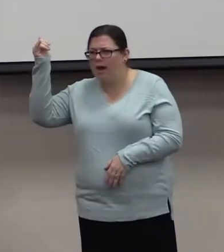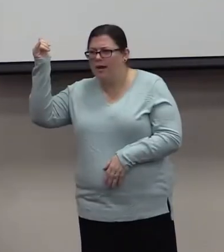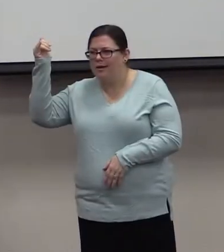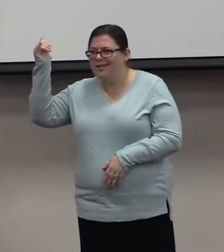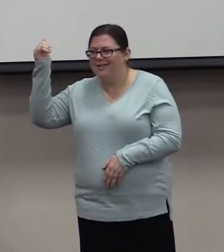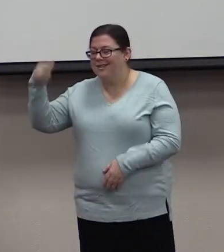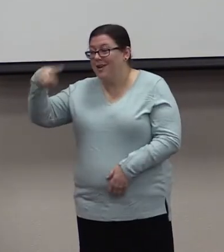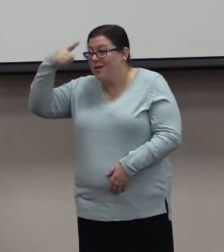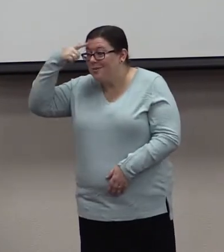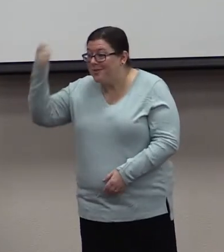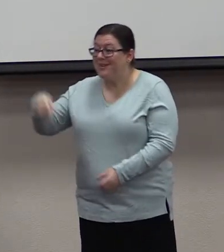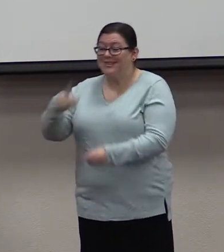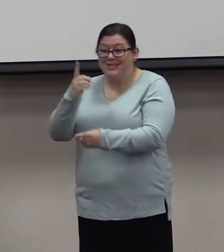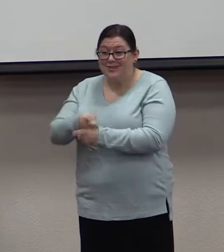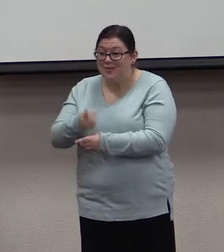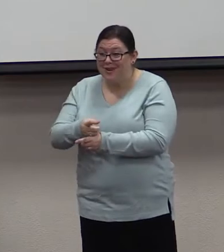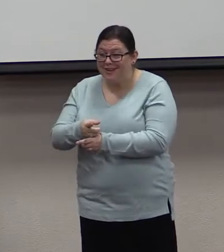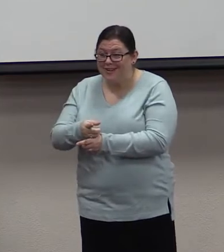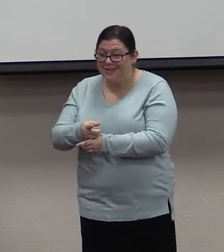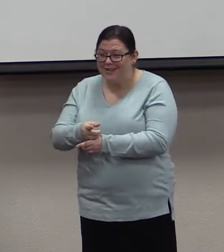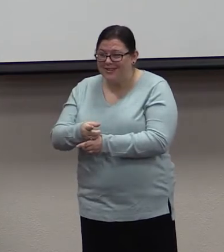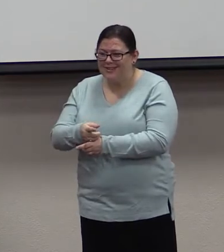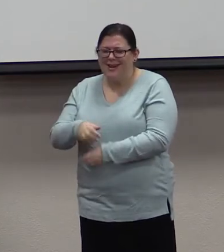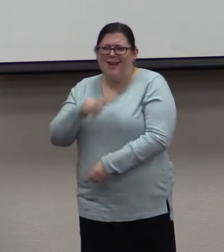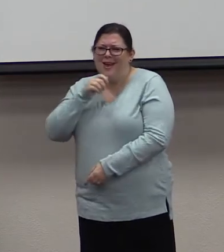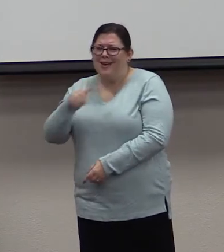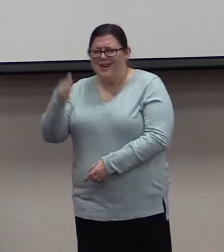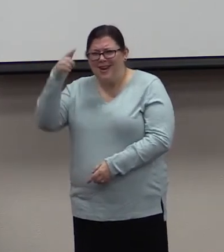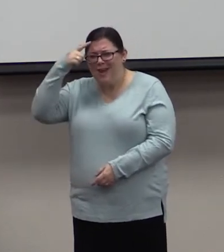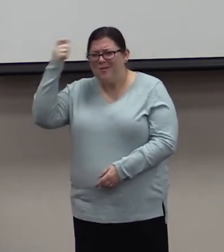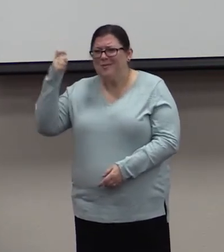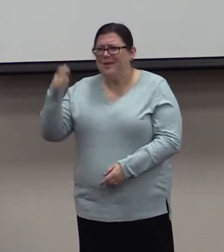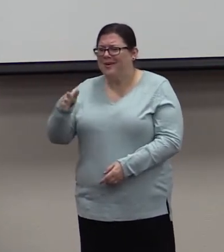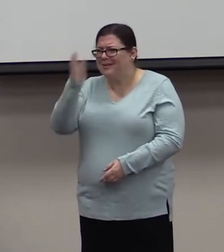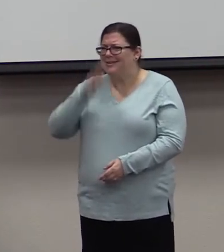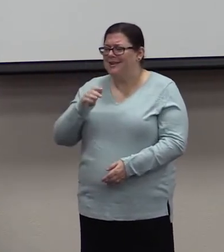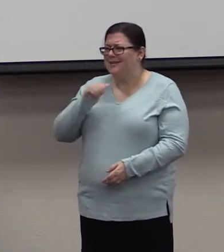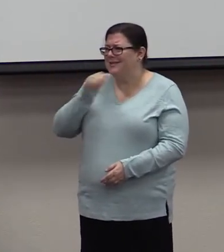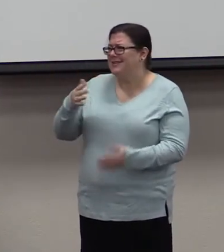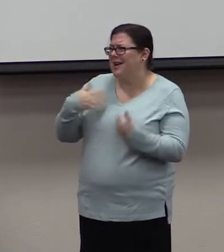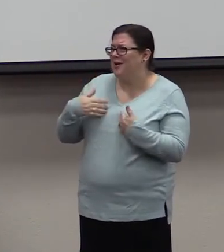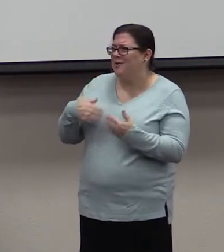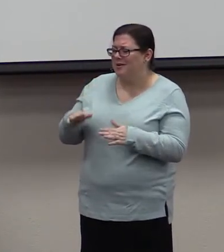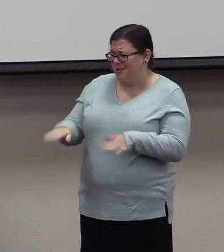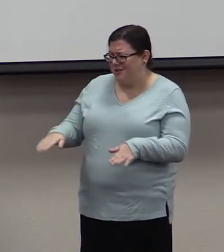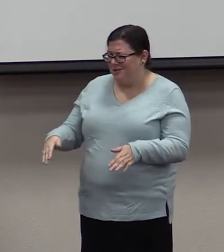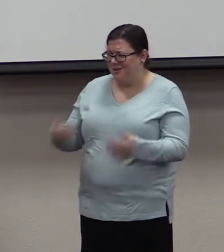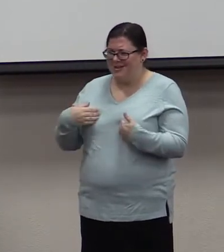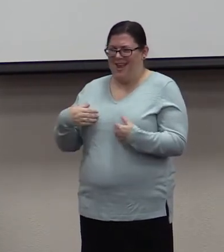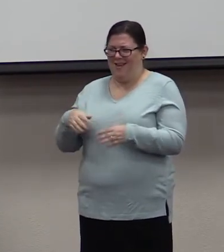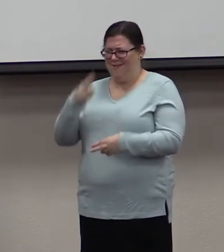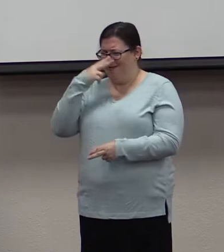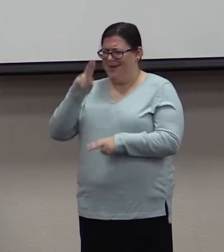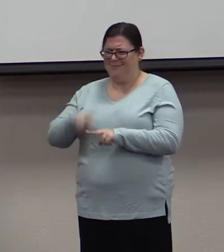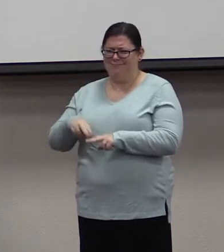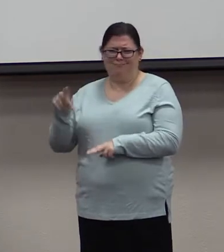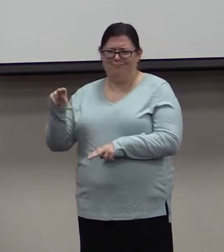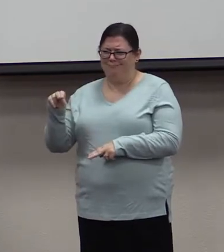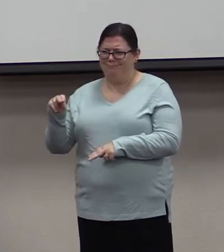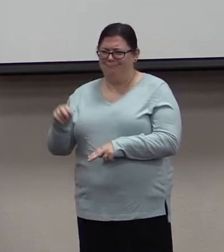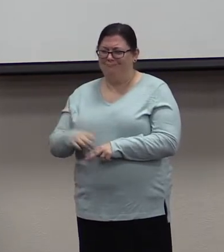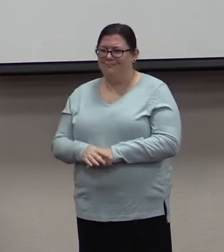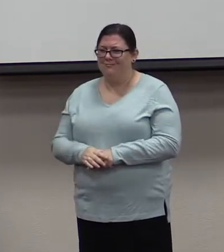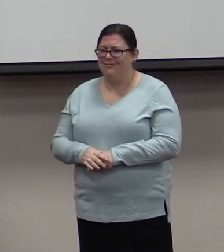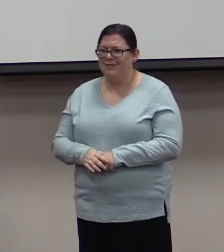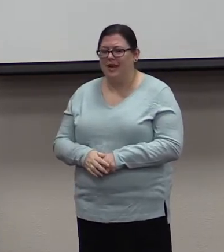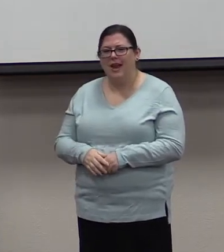because God doesn't want children to have any fun. How many of you felt that when your parents told you to do something or not to do